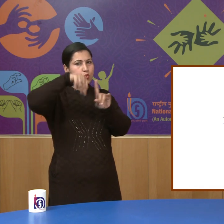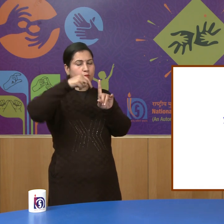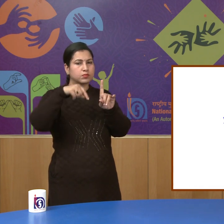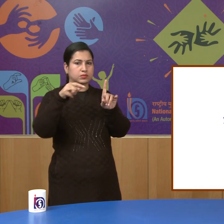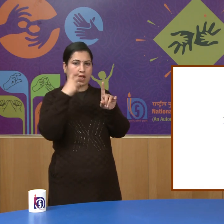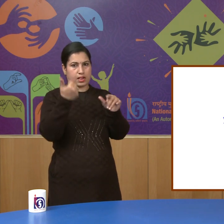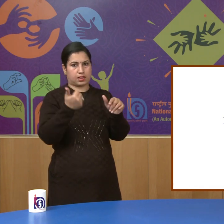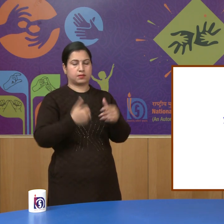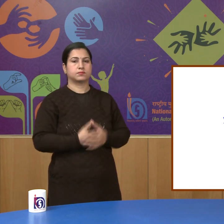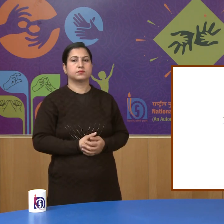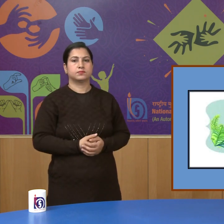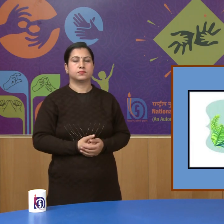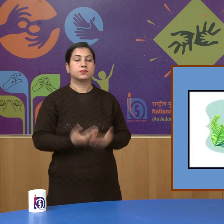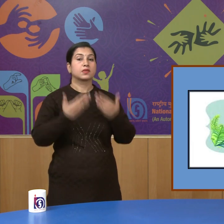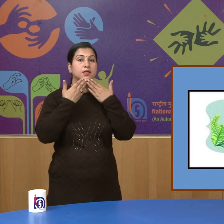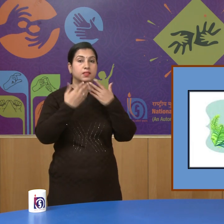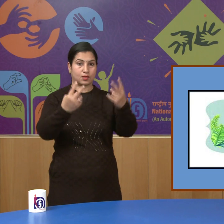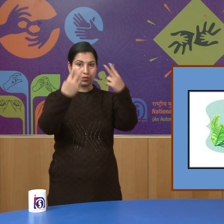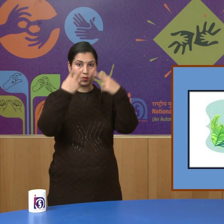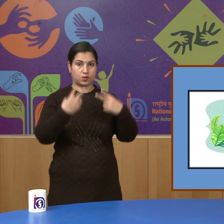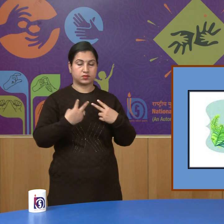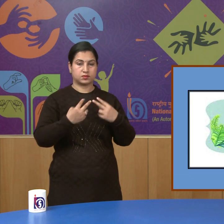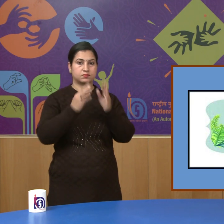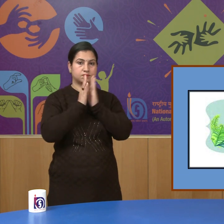thank you for watching namaskar